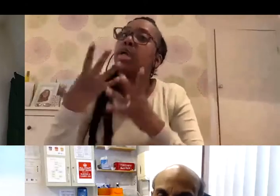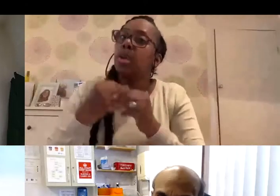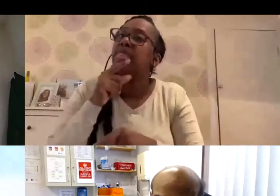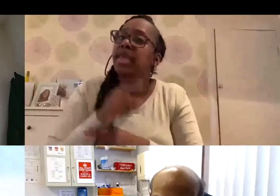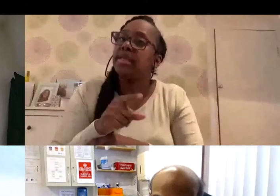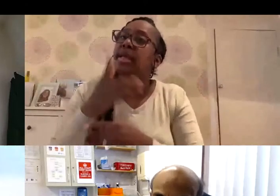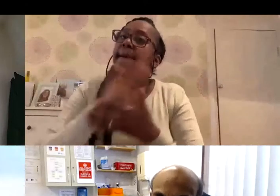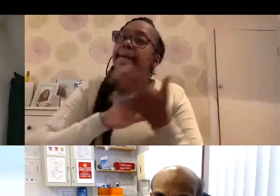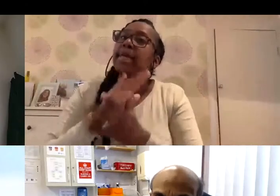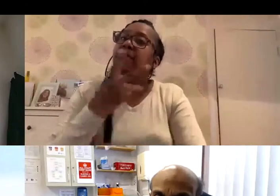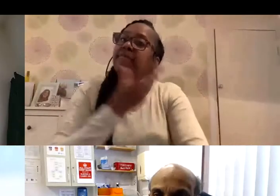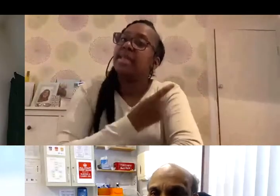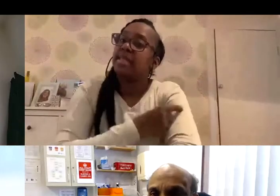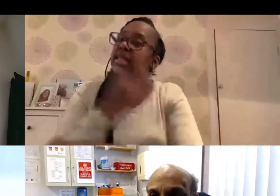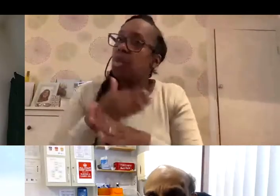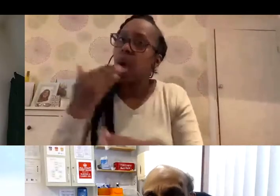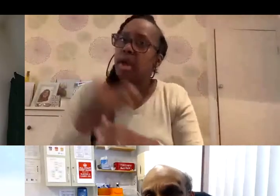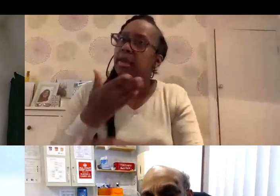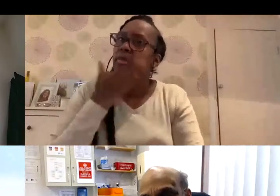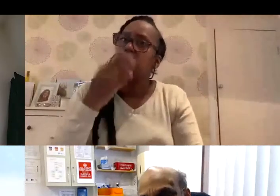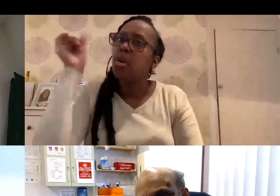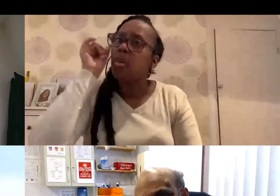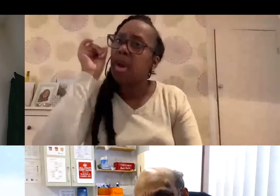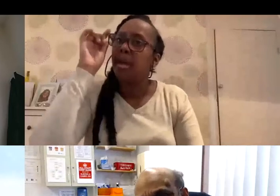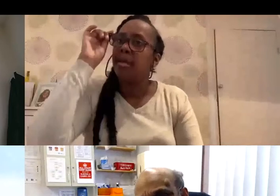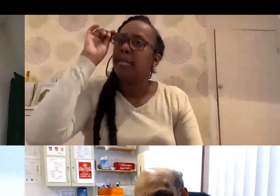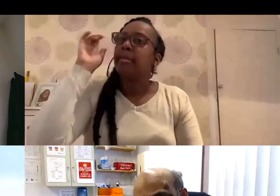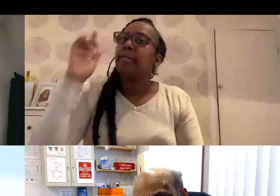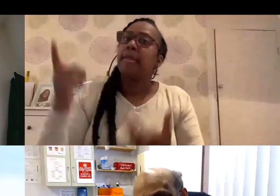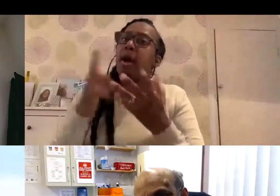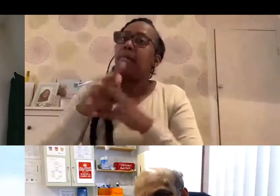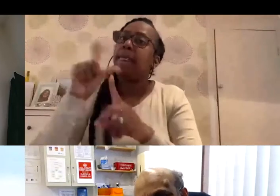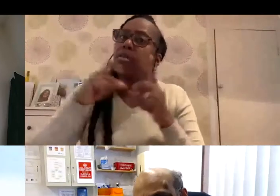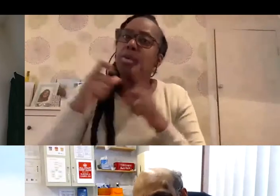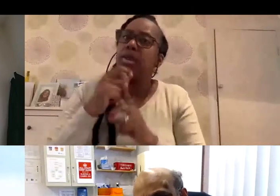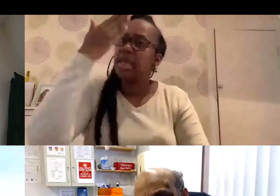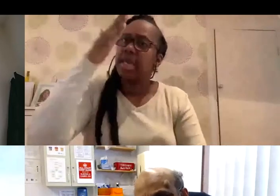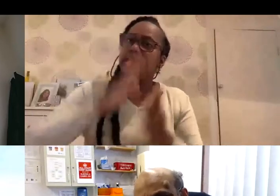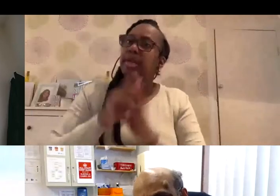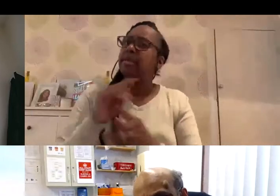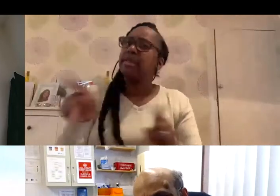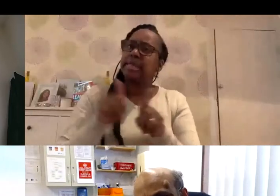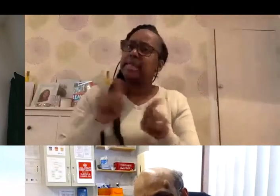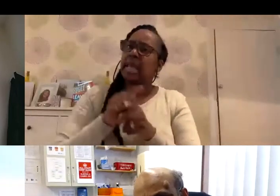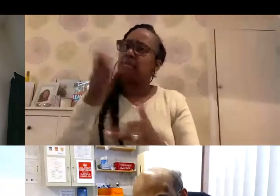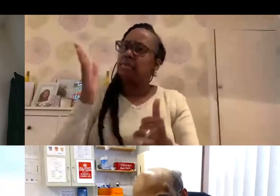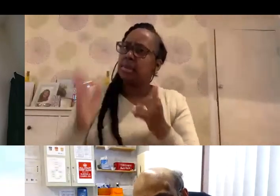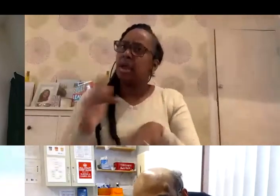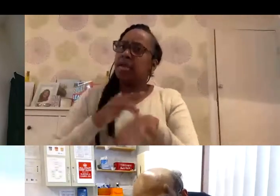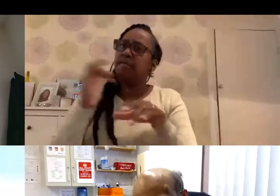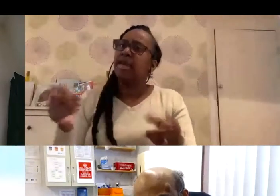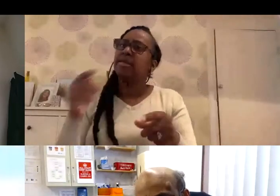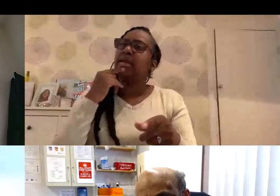job. And we're not aware that any communities are experiencing those side effects any more